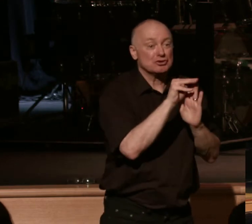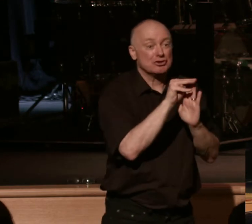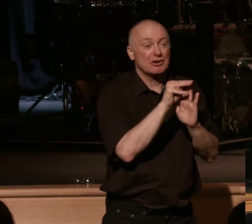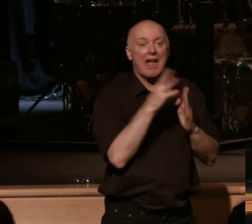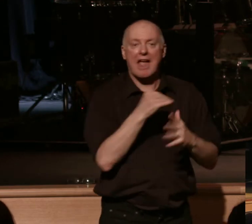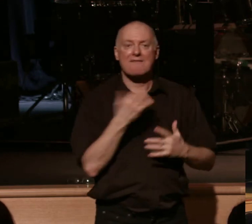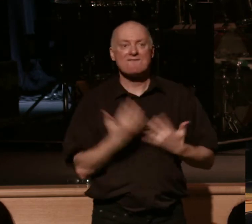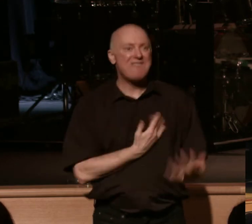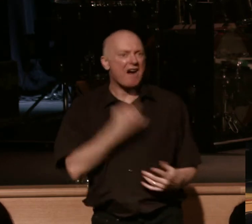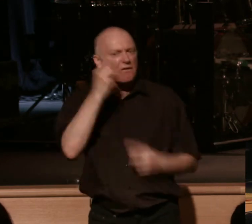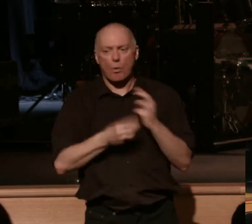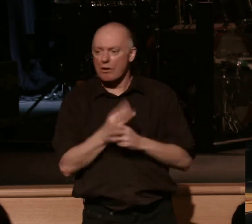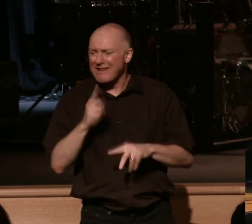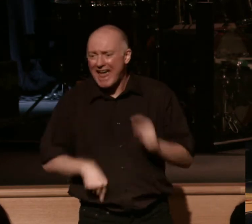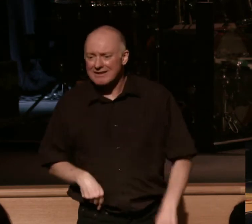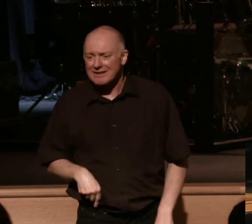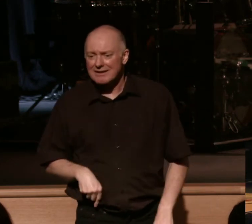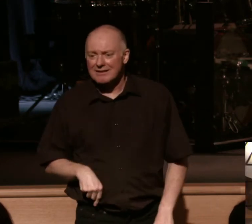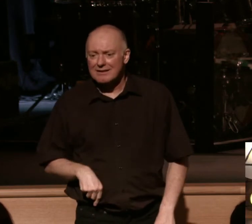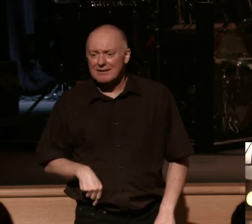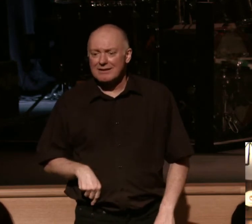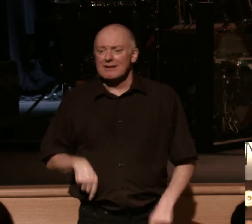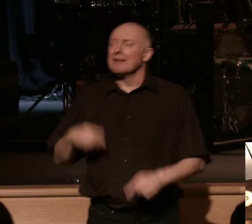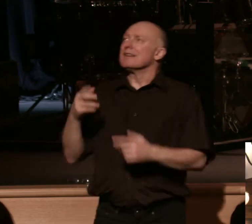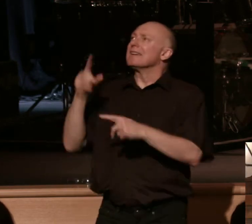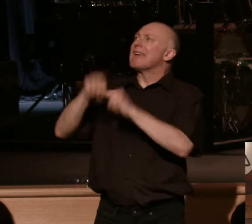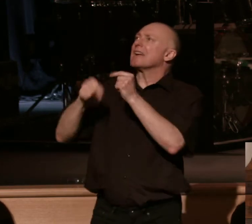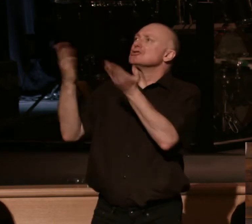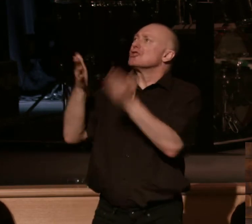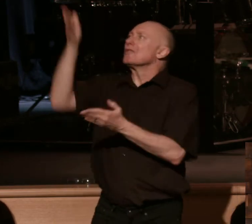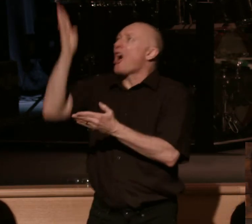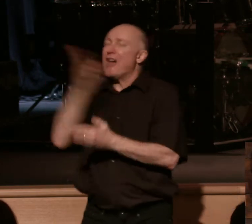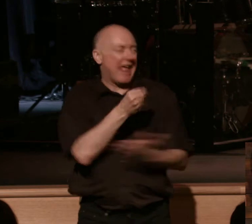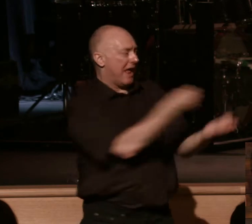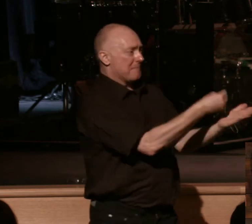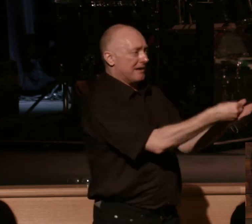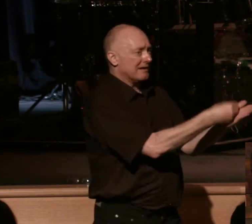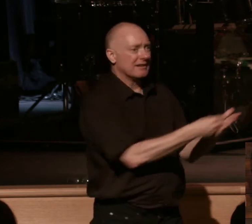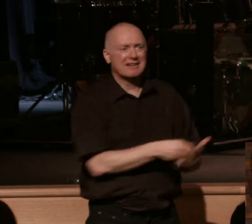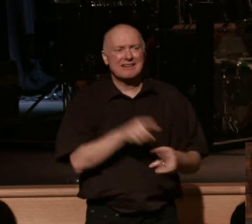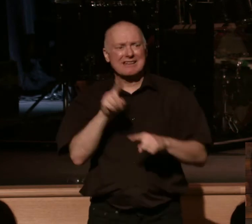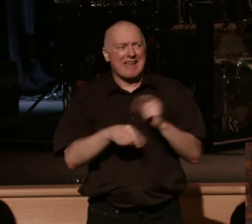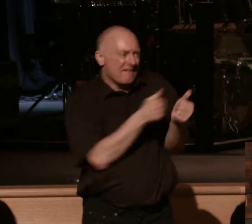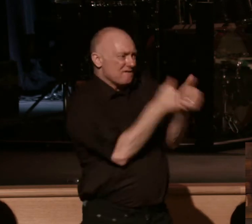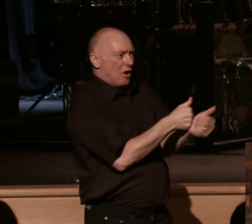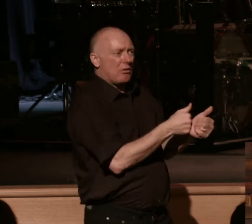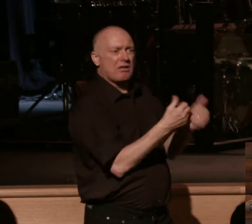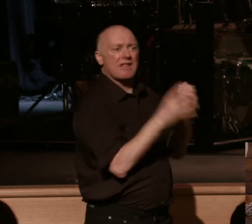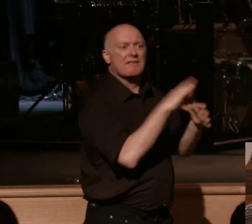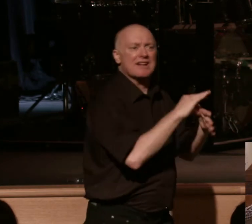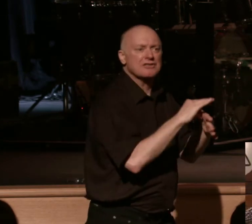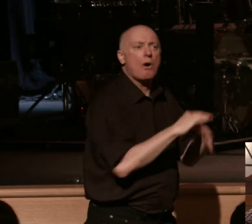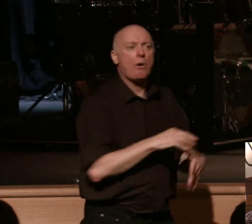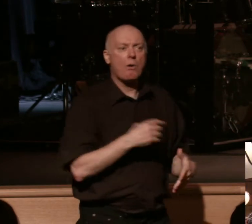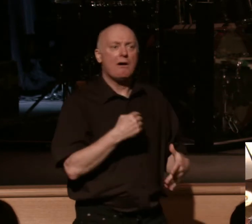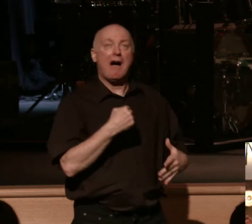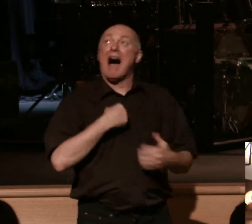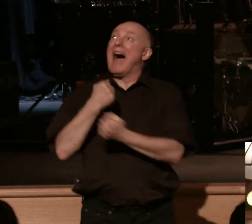You can't do it. You can't serve God in money. You can't be so fired up for the things of the flesh and somehow have a passion for Christ at the same time. It